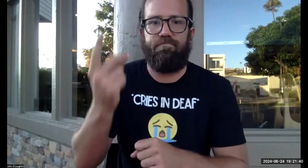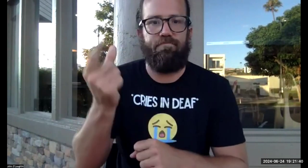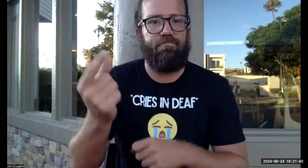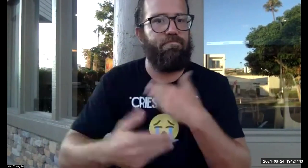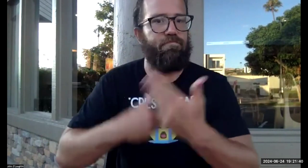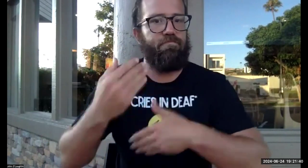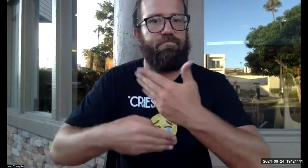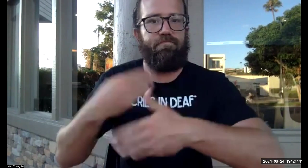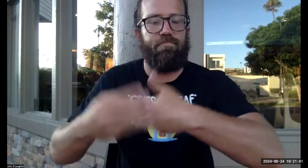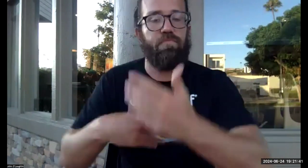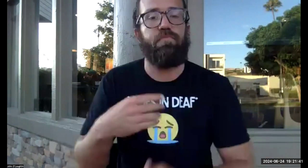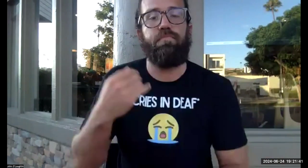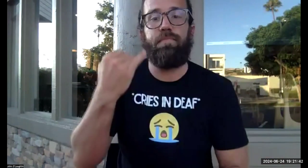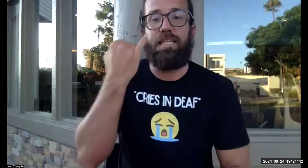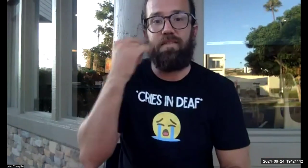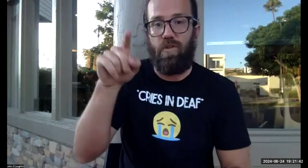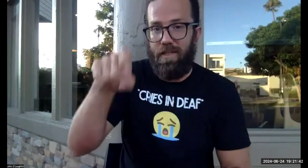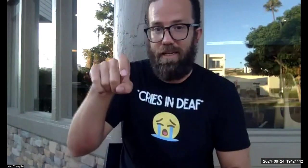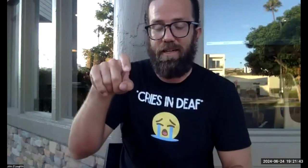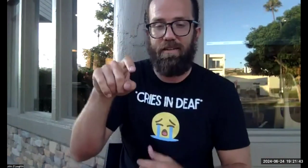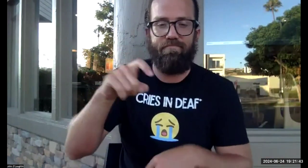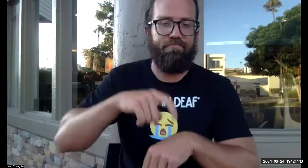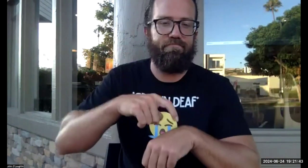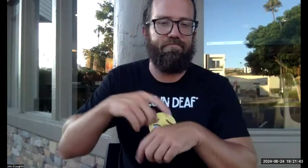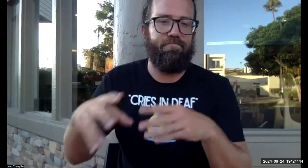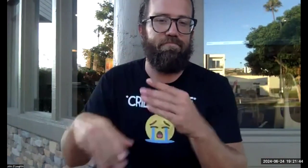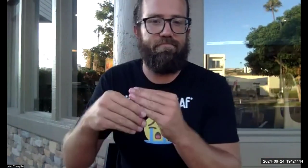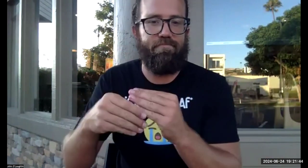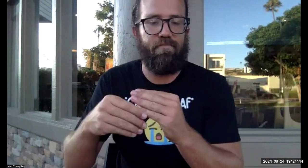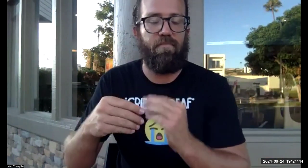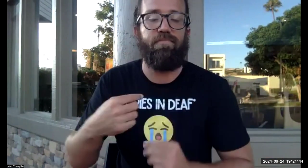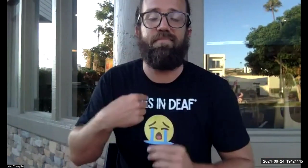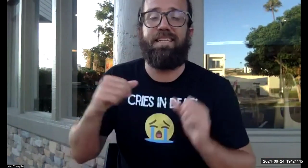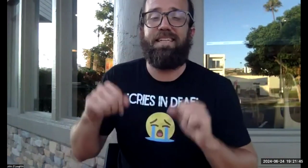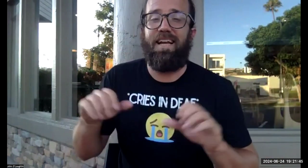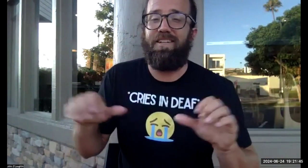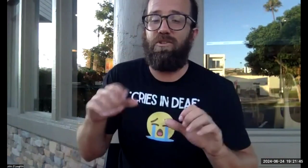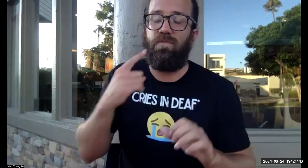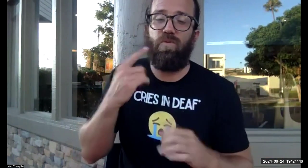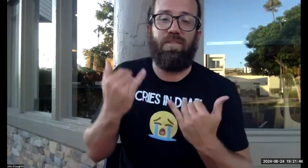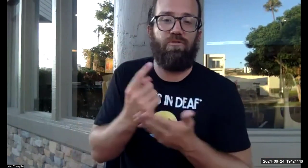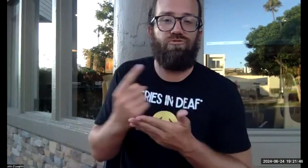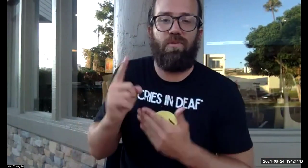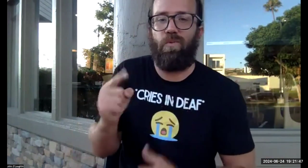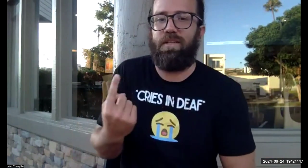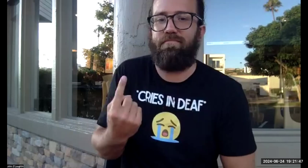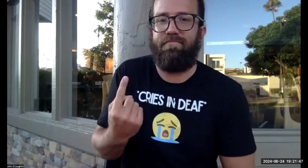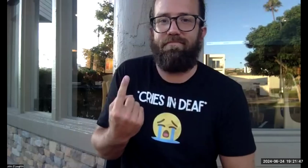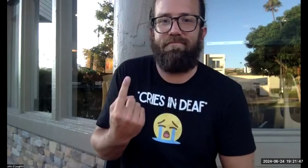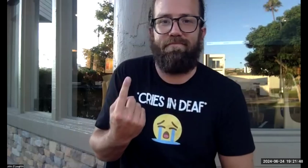get to it on those two days. So please keep up with the class. If you need extra time, you can,